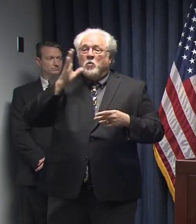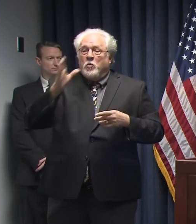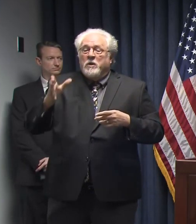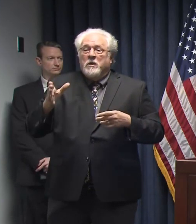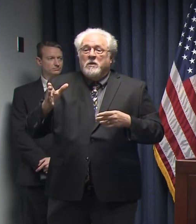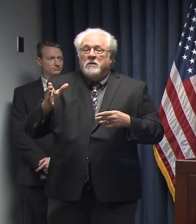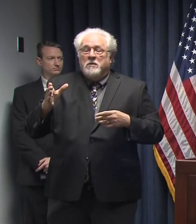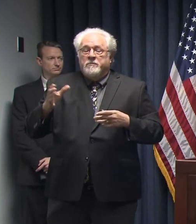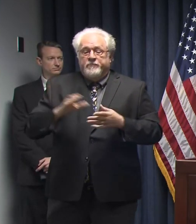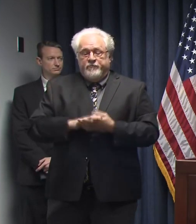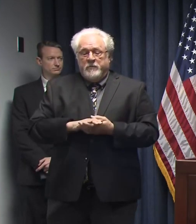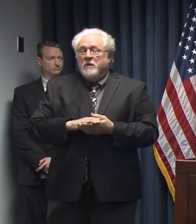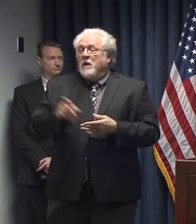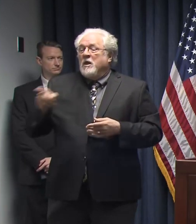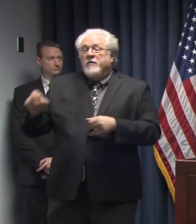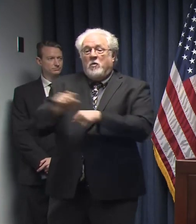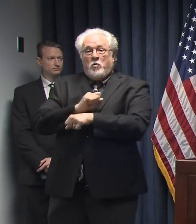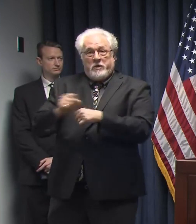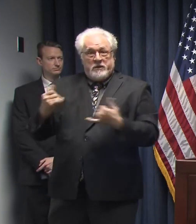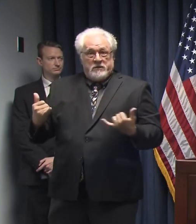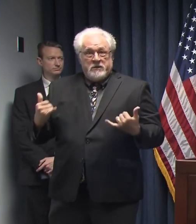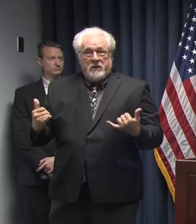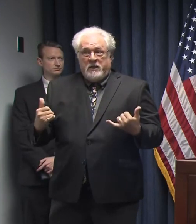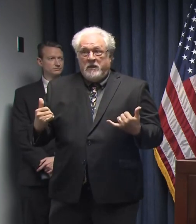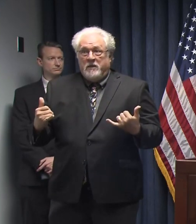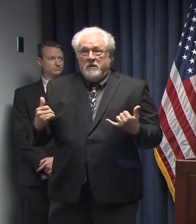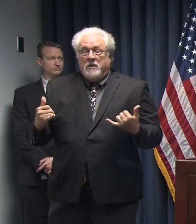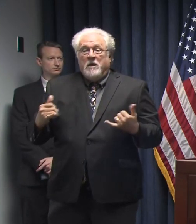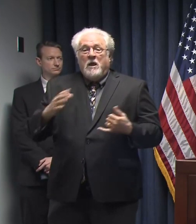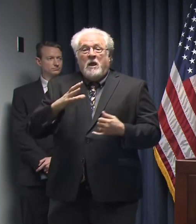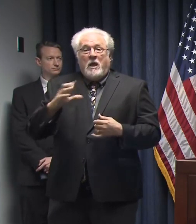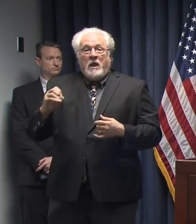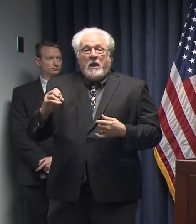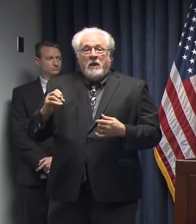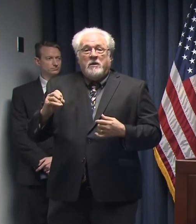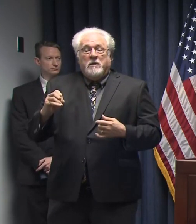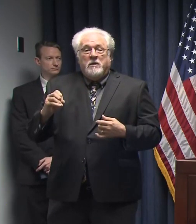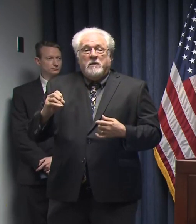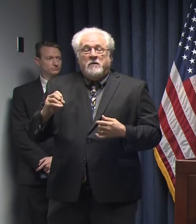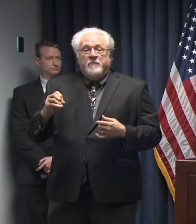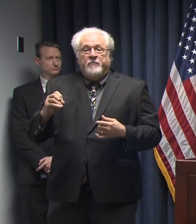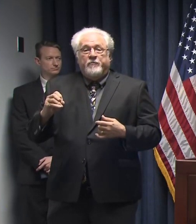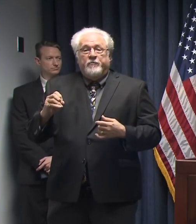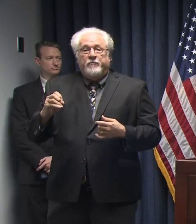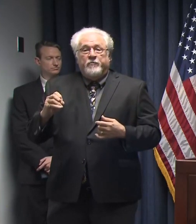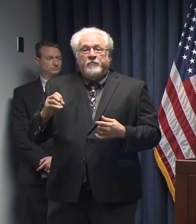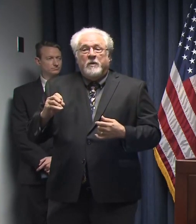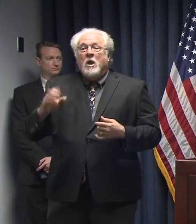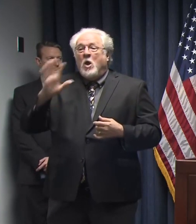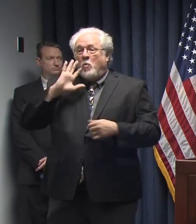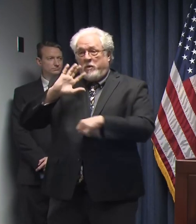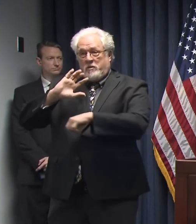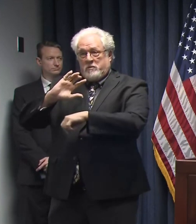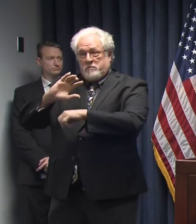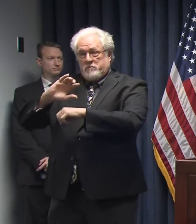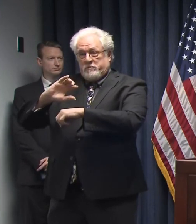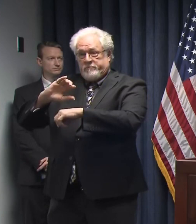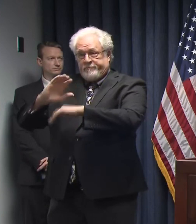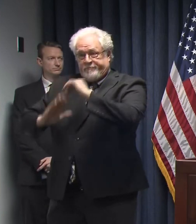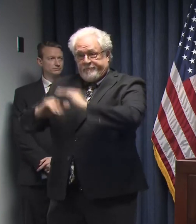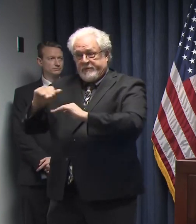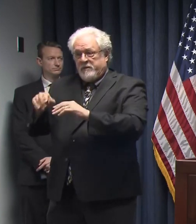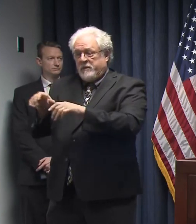in fact, they're working there today, and they're going to build this out in